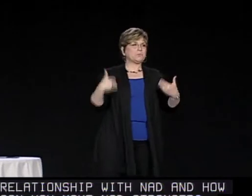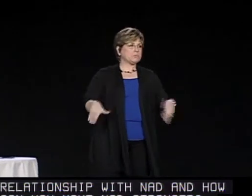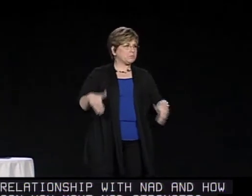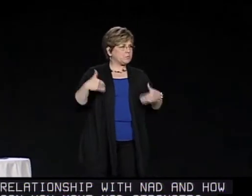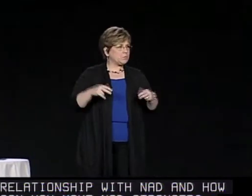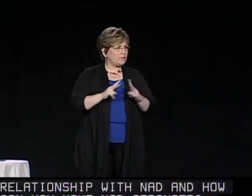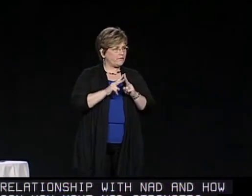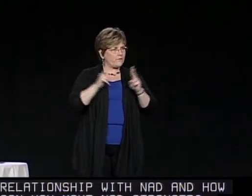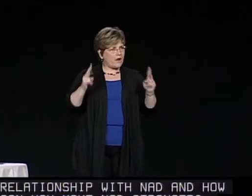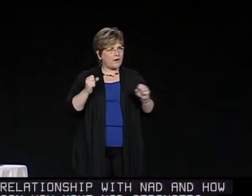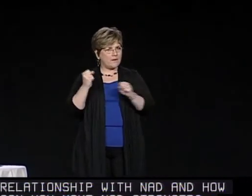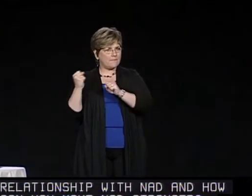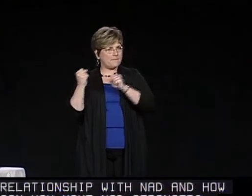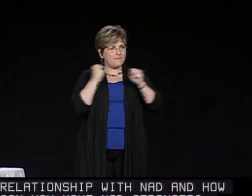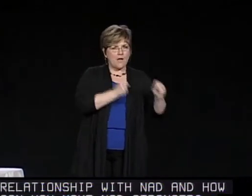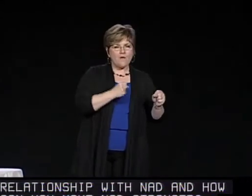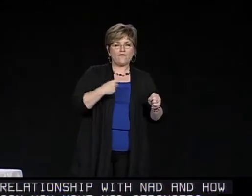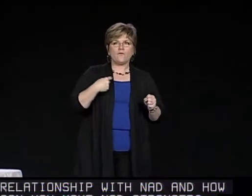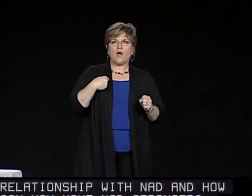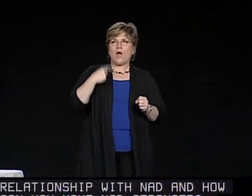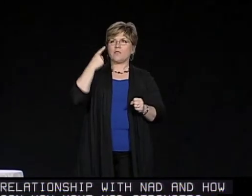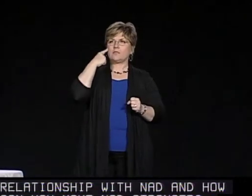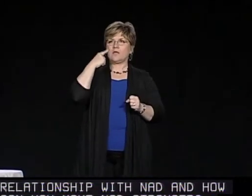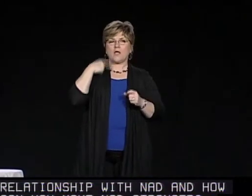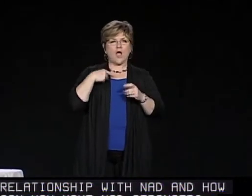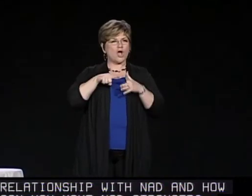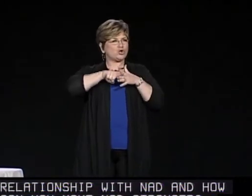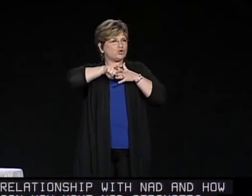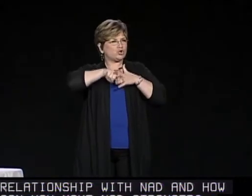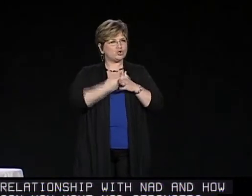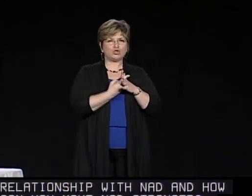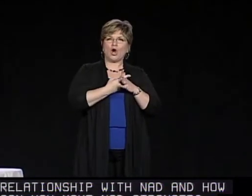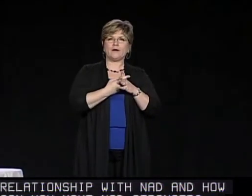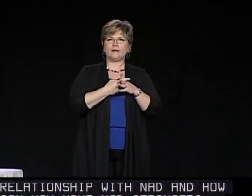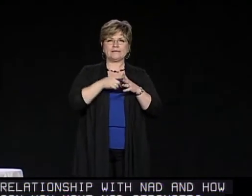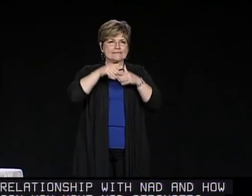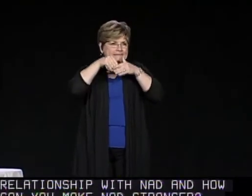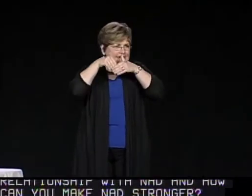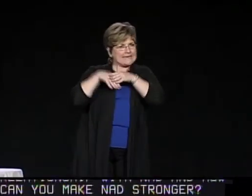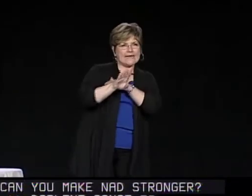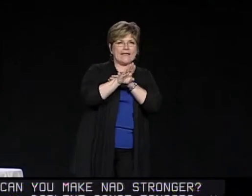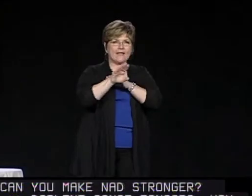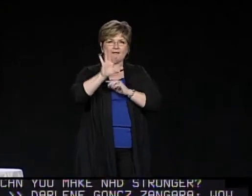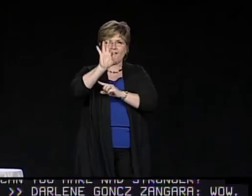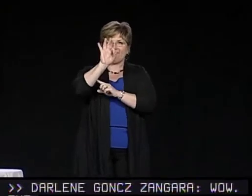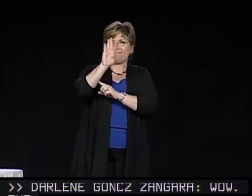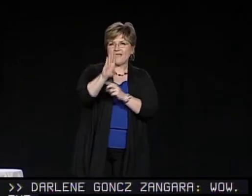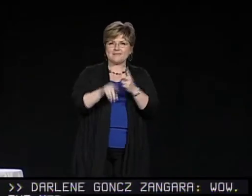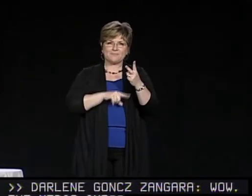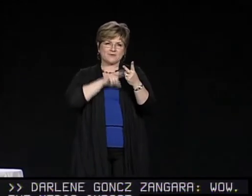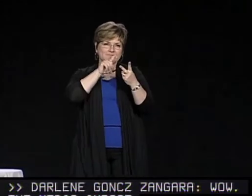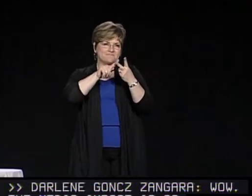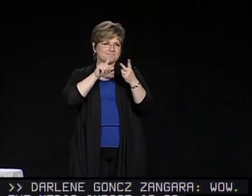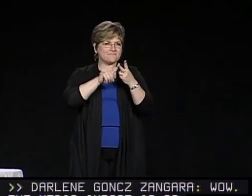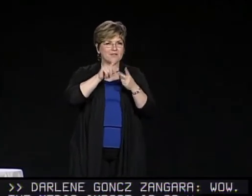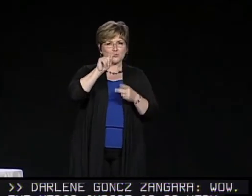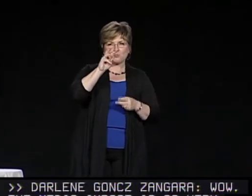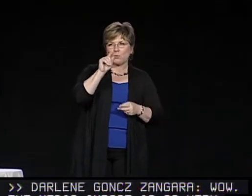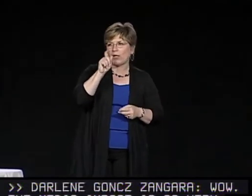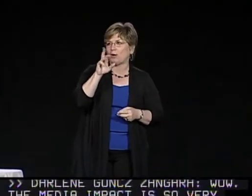Wow. The media impact is so very powerful. You with Facebook